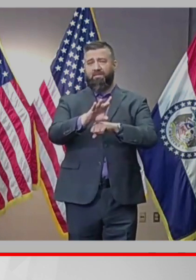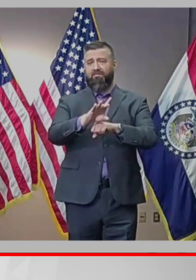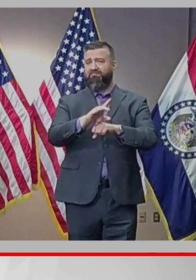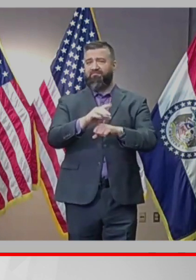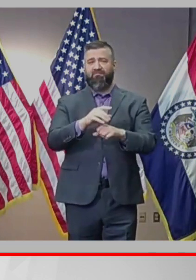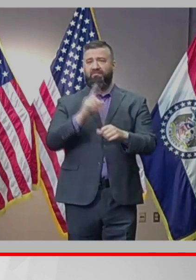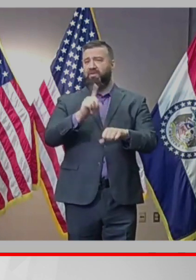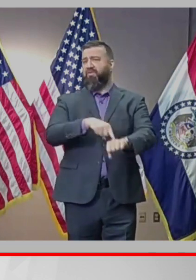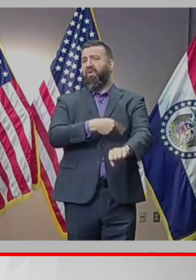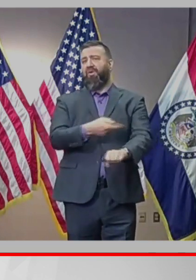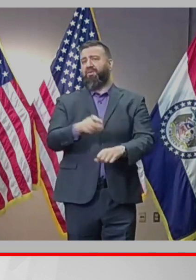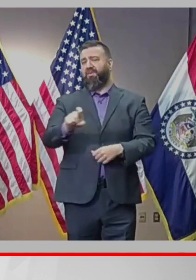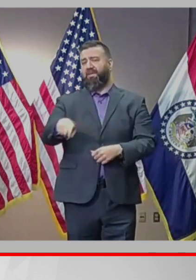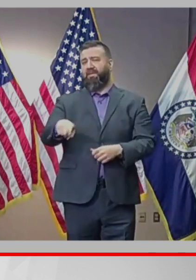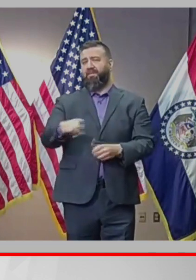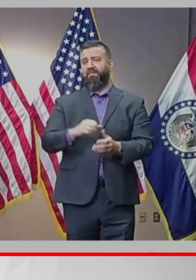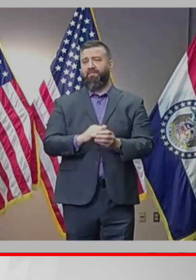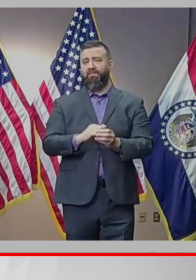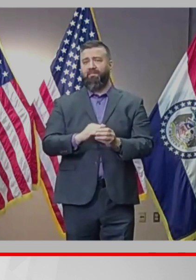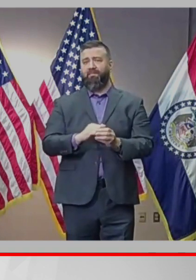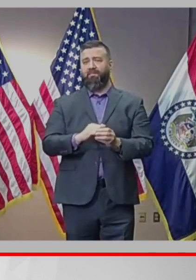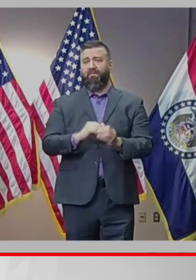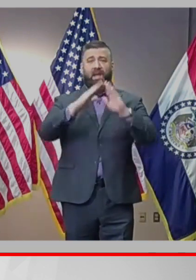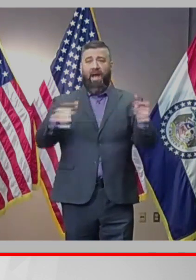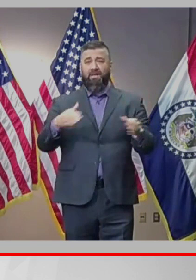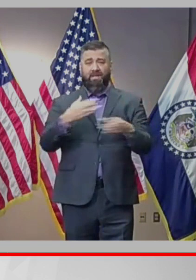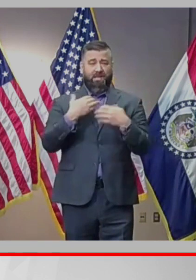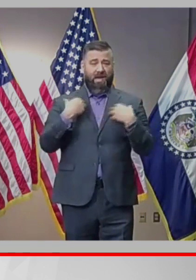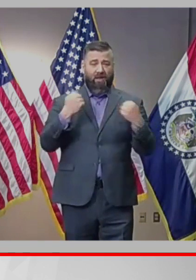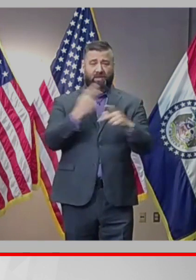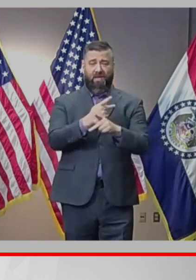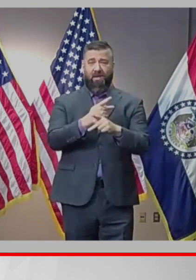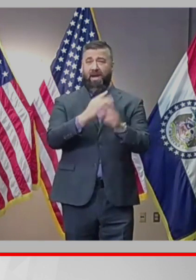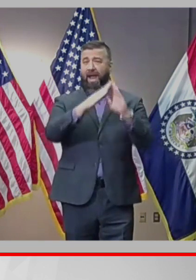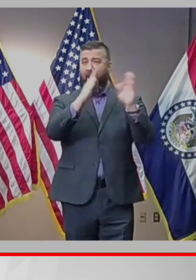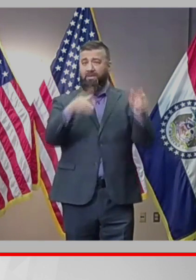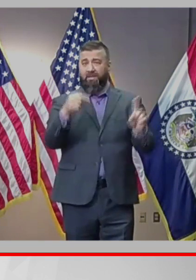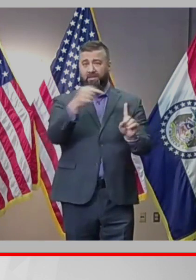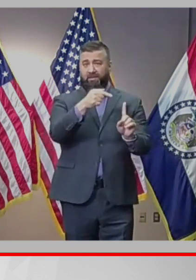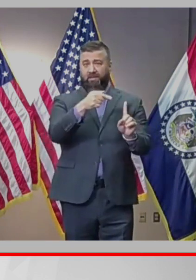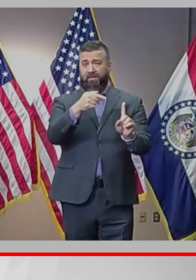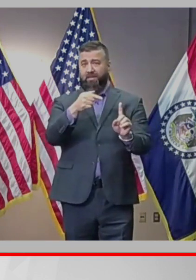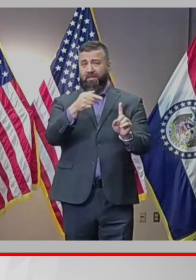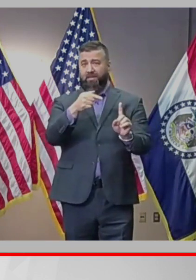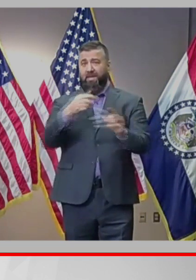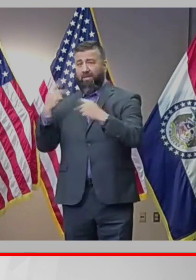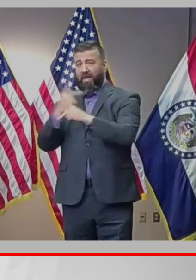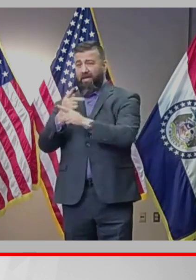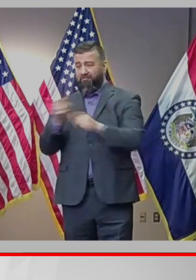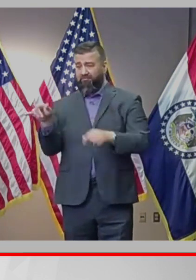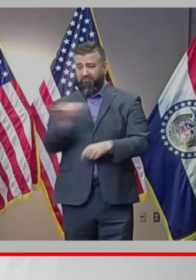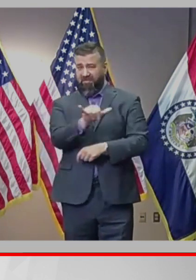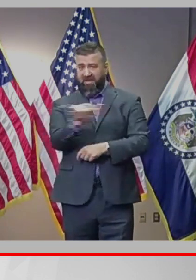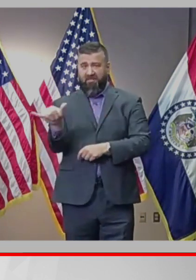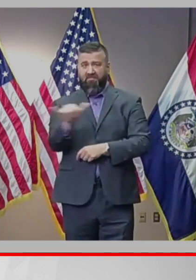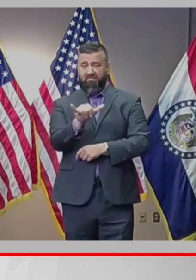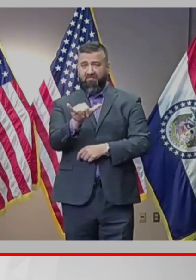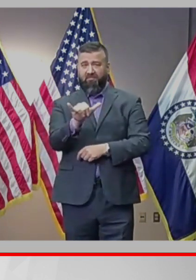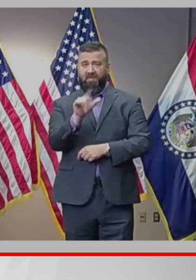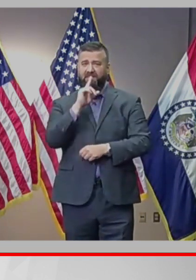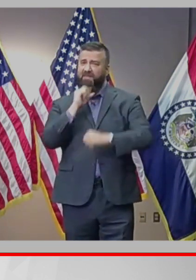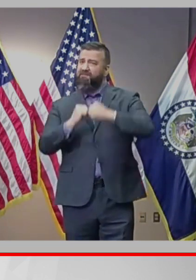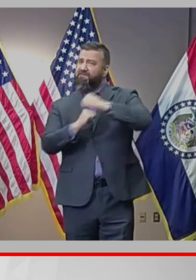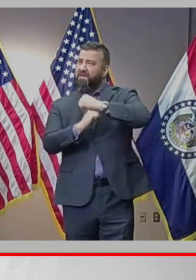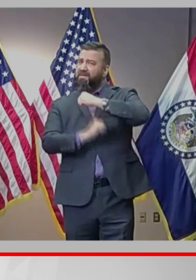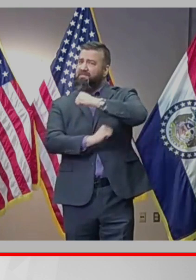emergency. Housing is health care. And I'll say that again. Housing is health care. And it's a fundamental right